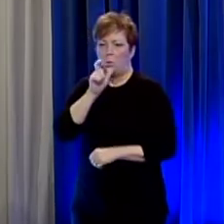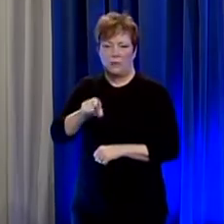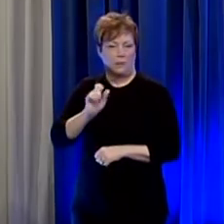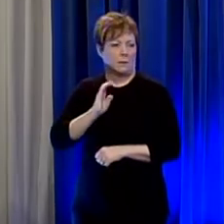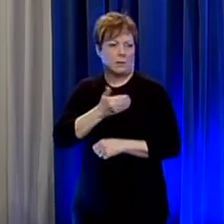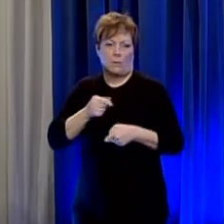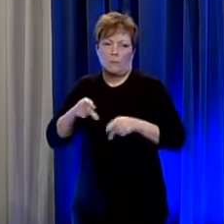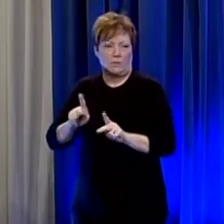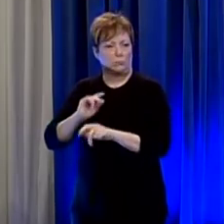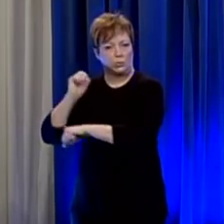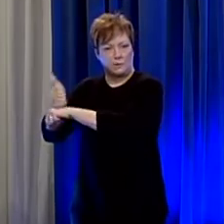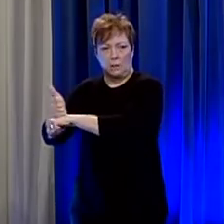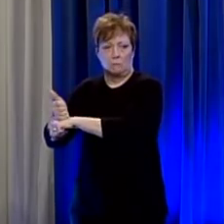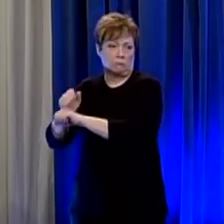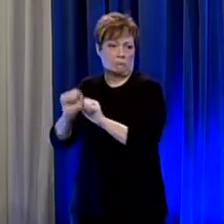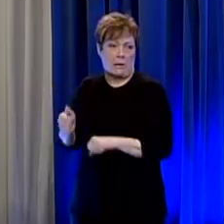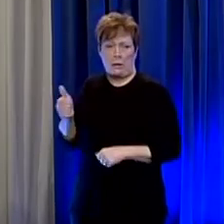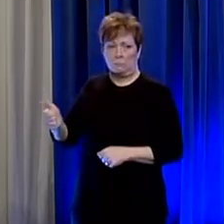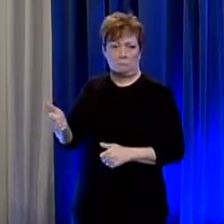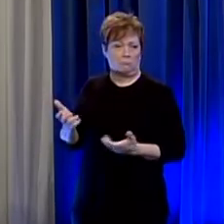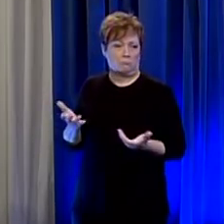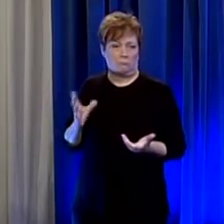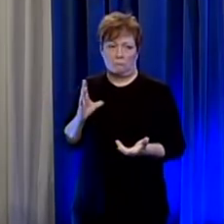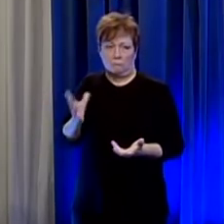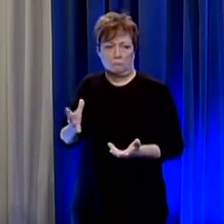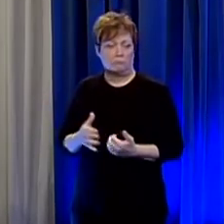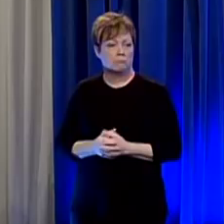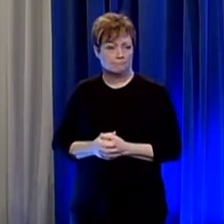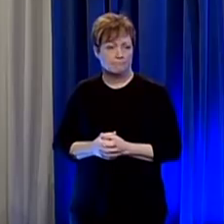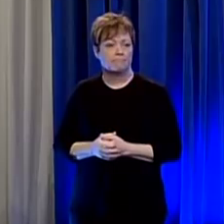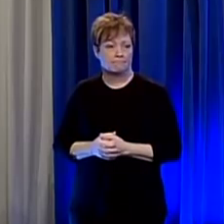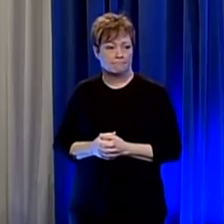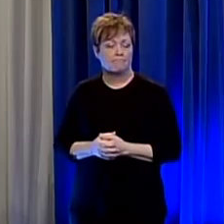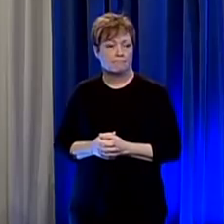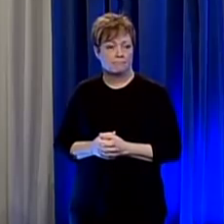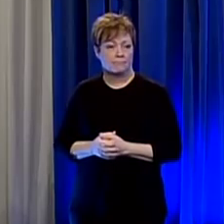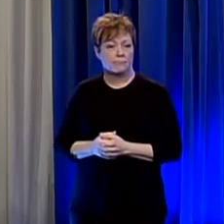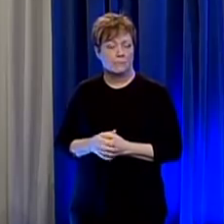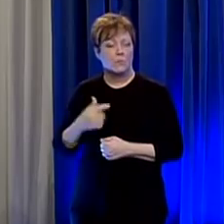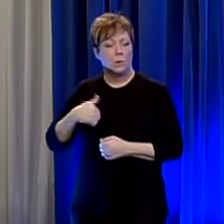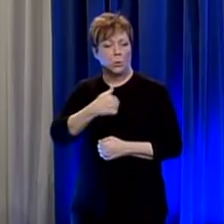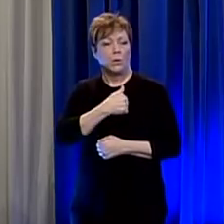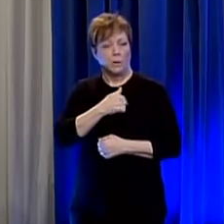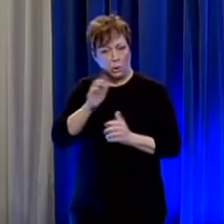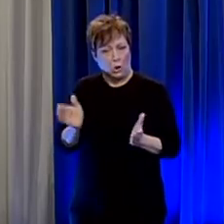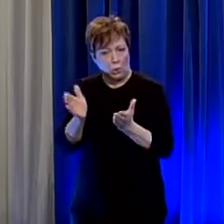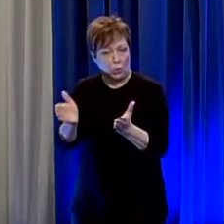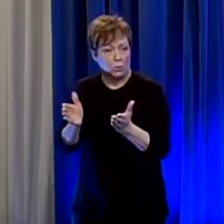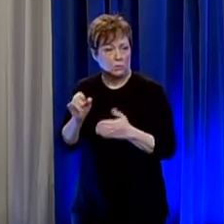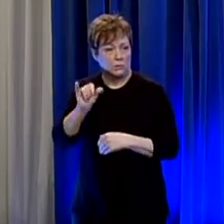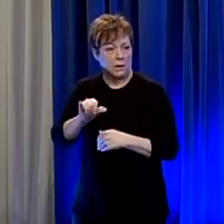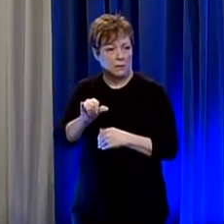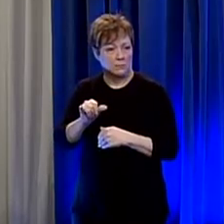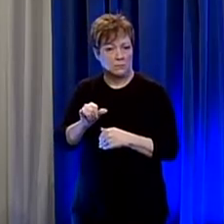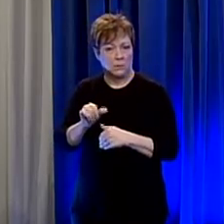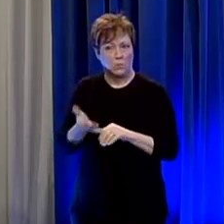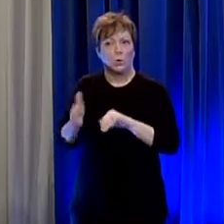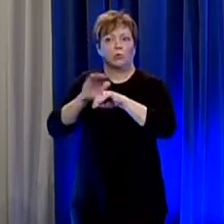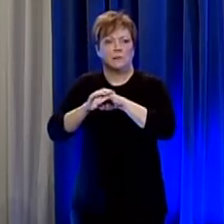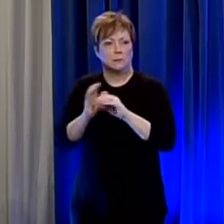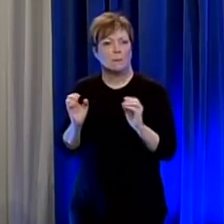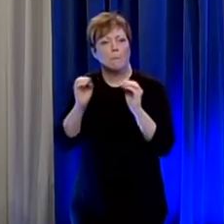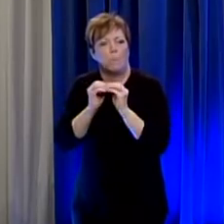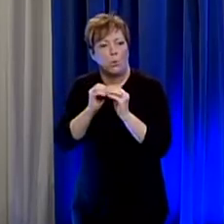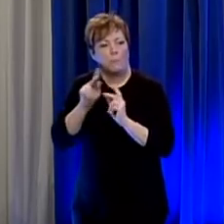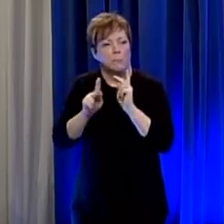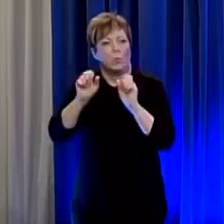permission to set those up they're they're you know perfectly welcome to do those in their community and we would encourage that that increases the overall capacity